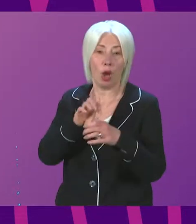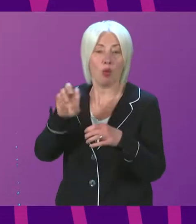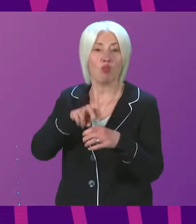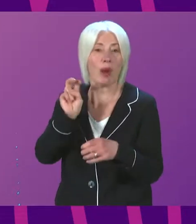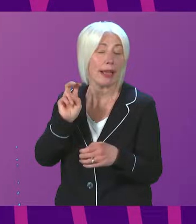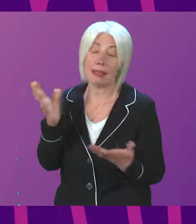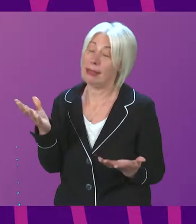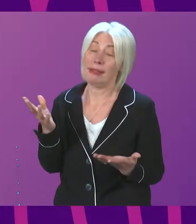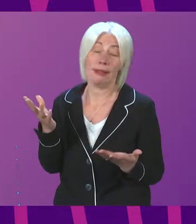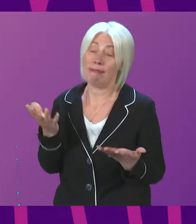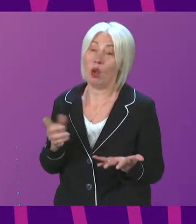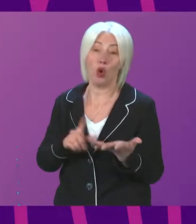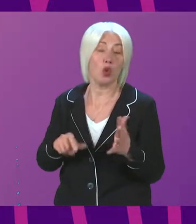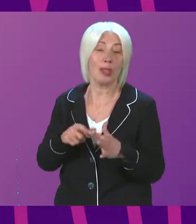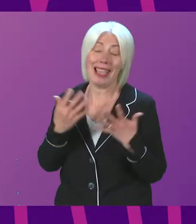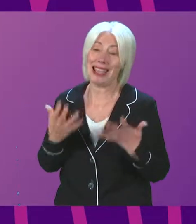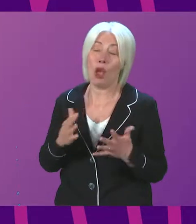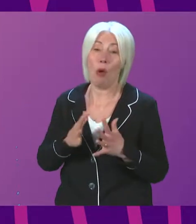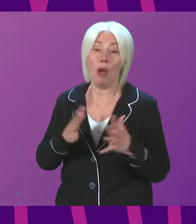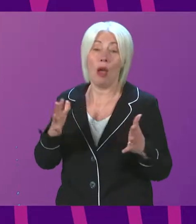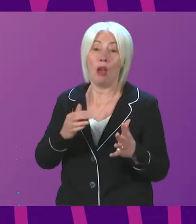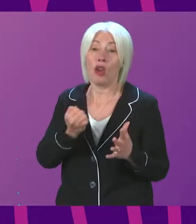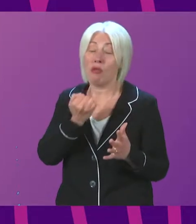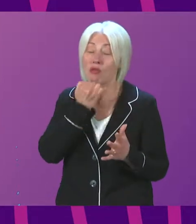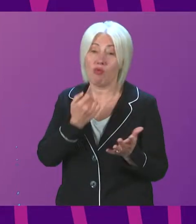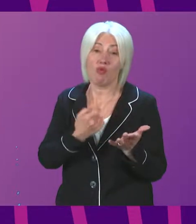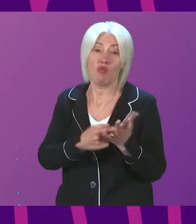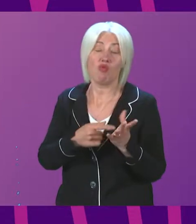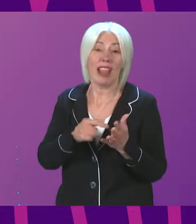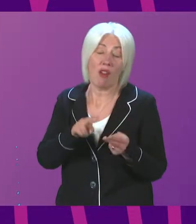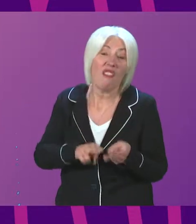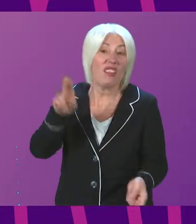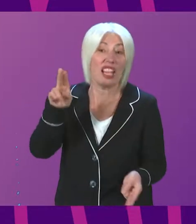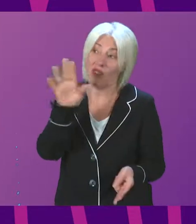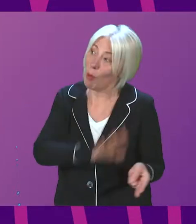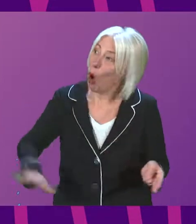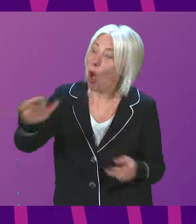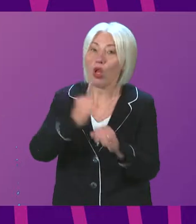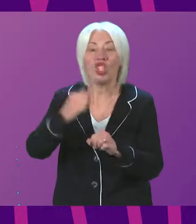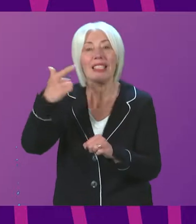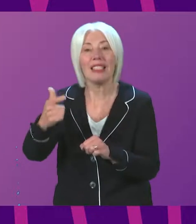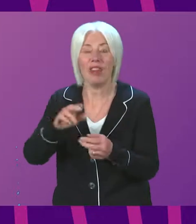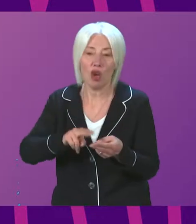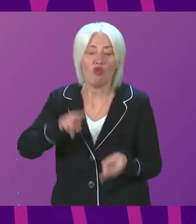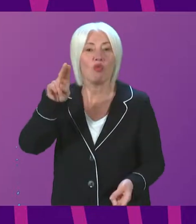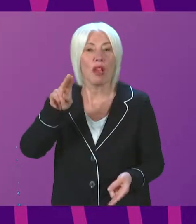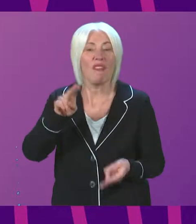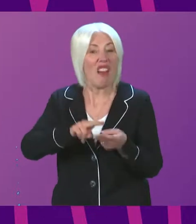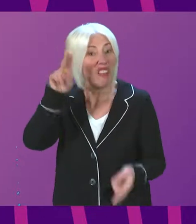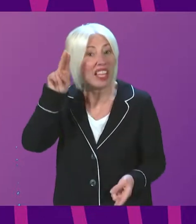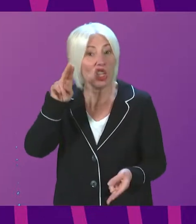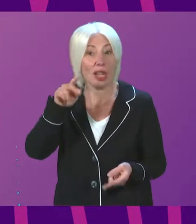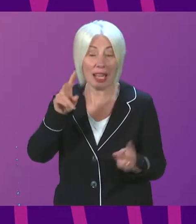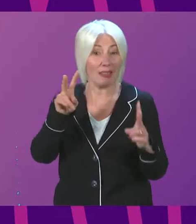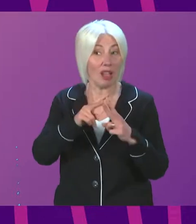the UK already has the highest rate of inflation of all G7 countries. think the rate of inflation in the UK is about double the rate of